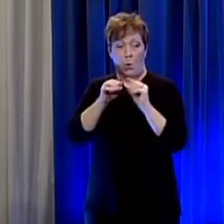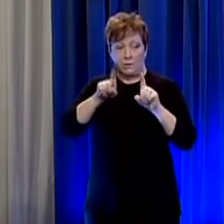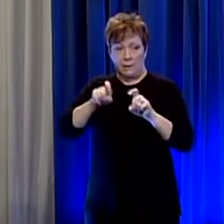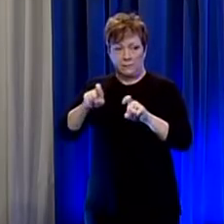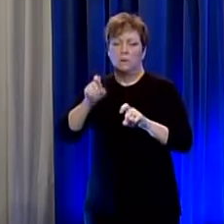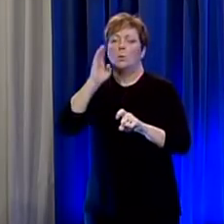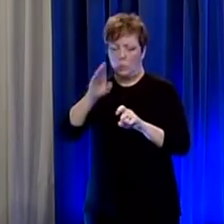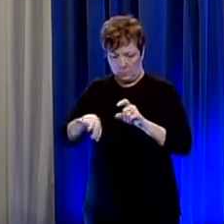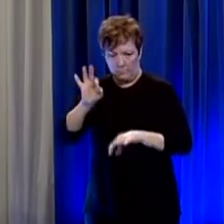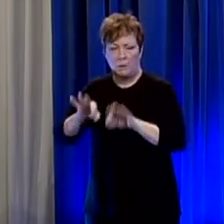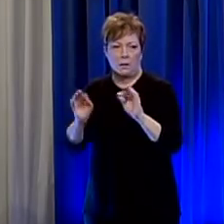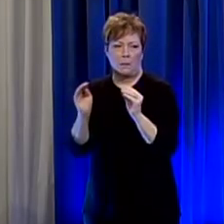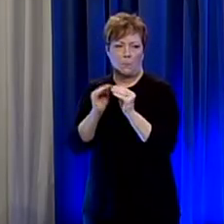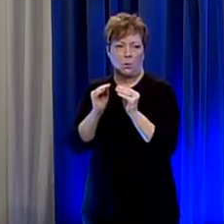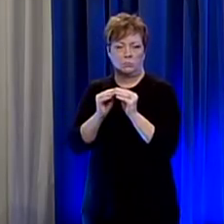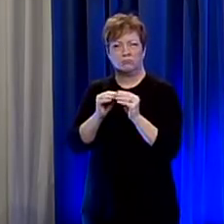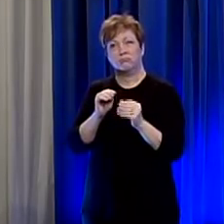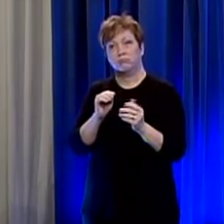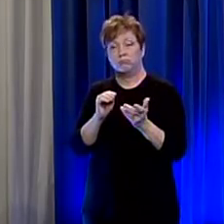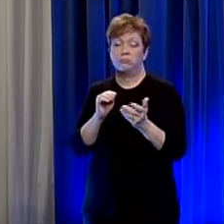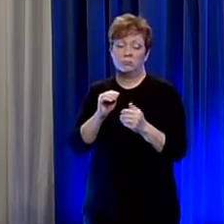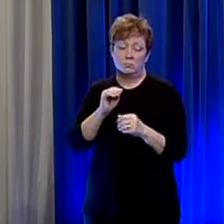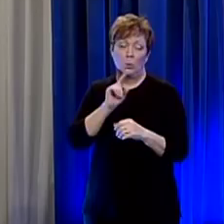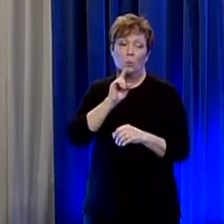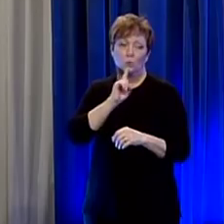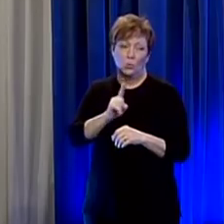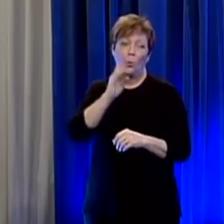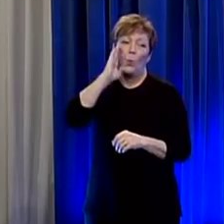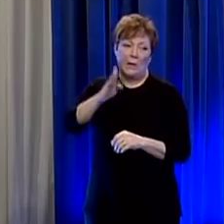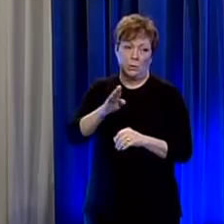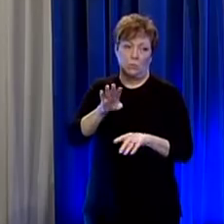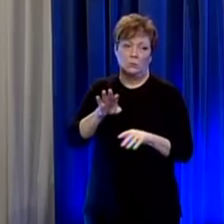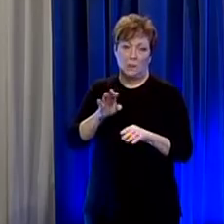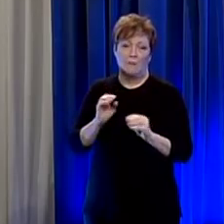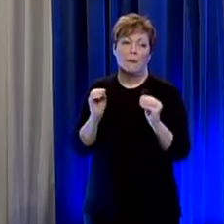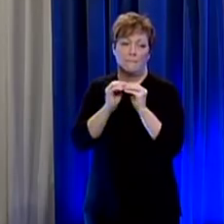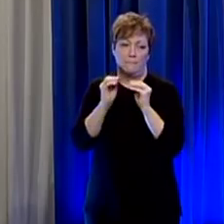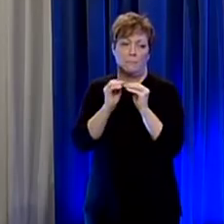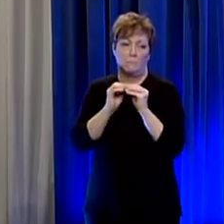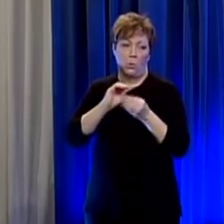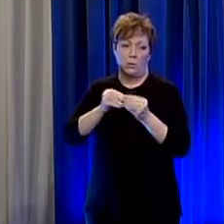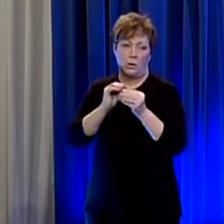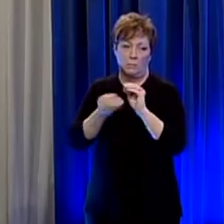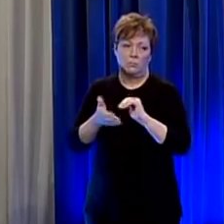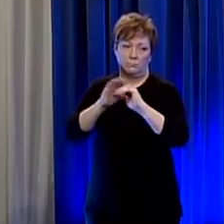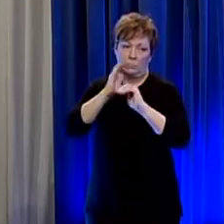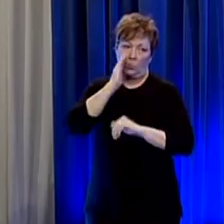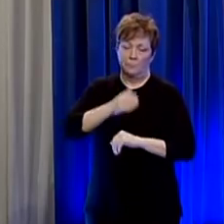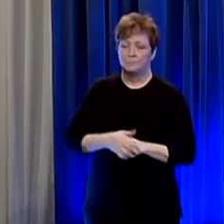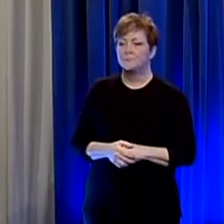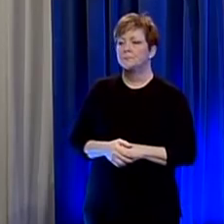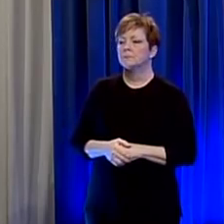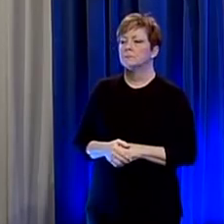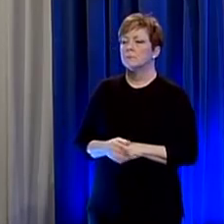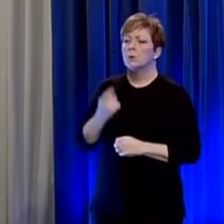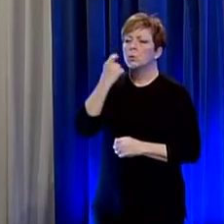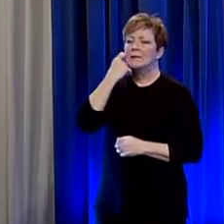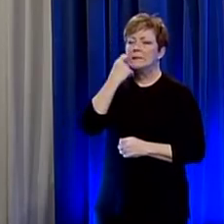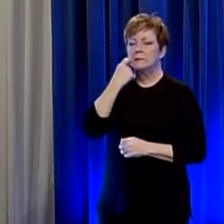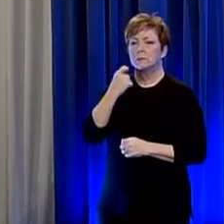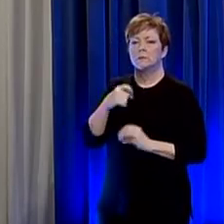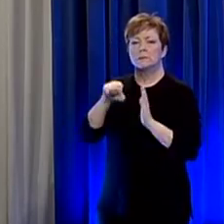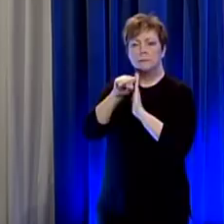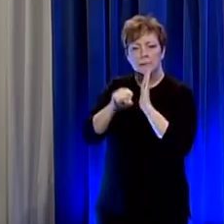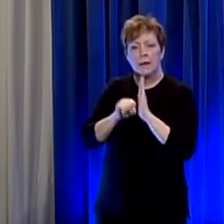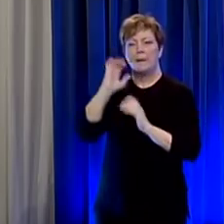likely will pick up more not likely we definitely will pick up more cases there in recent days we've seen a growing number of state and